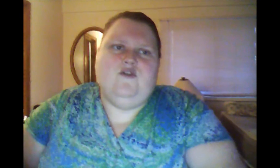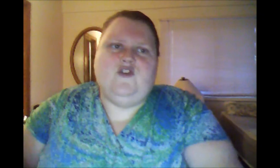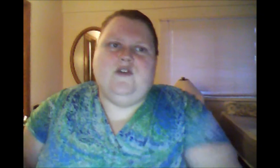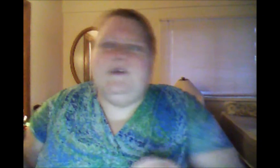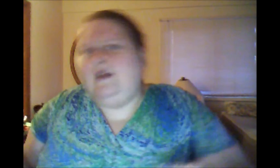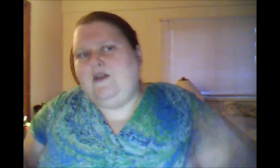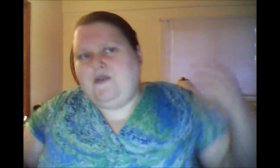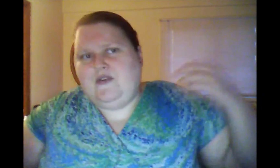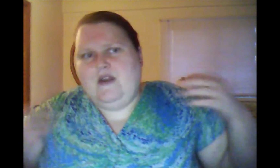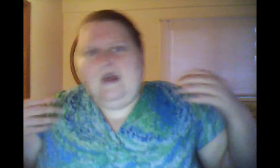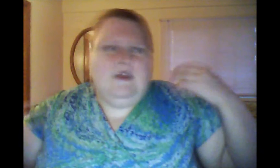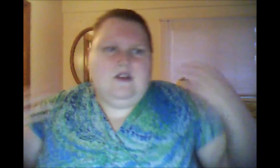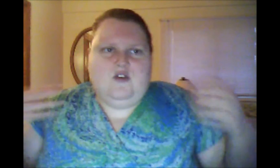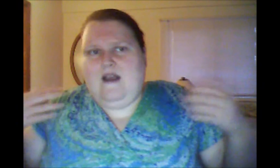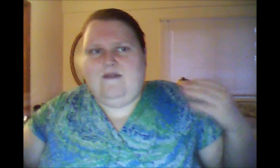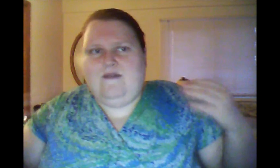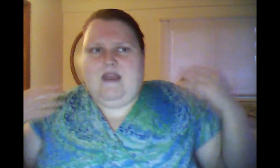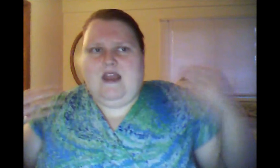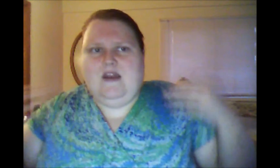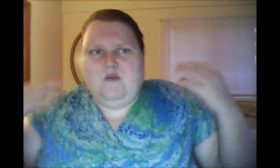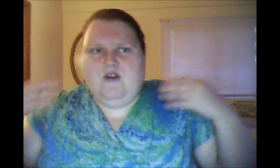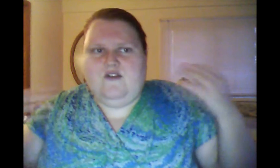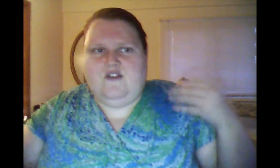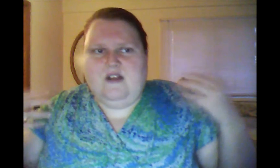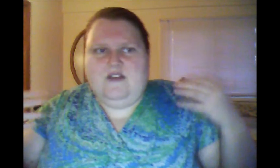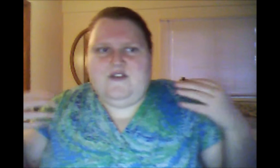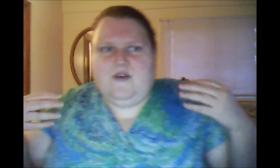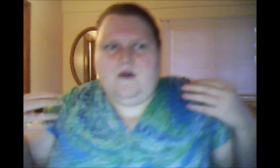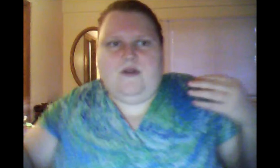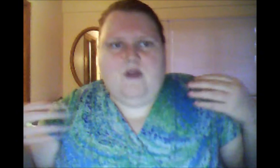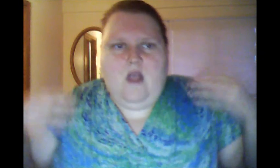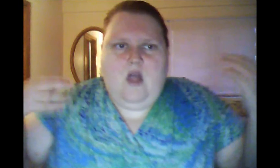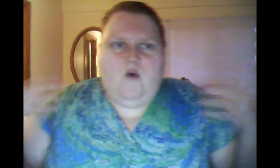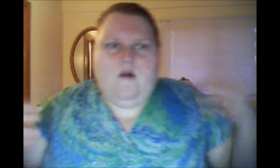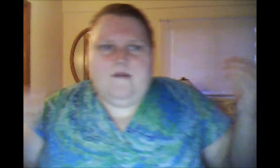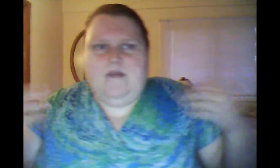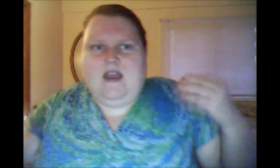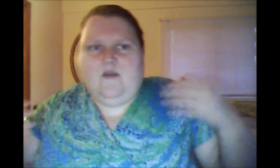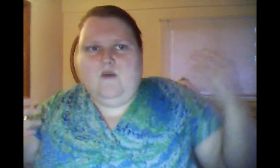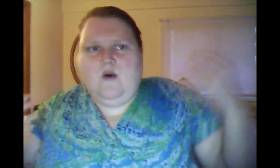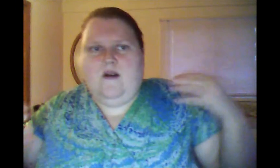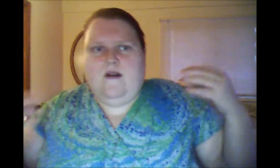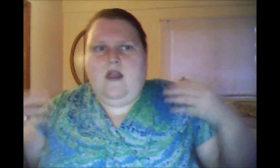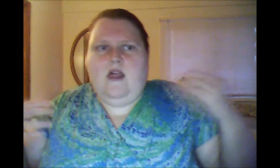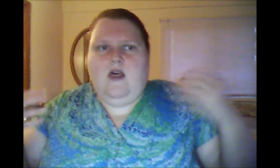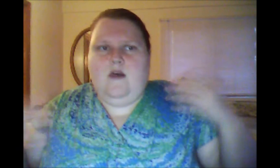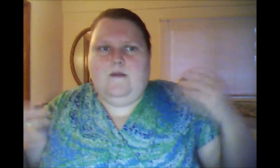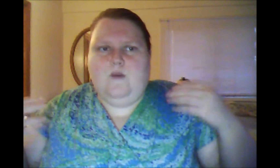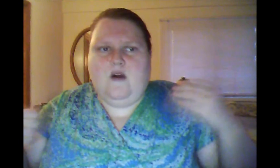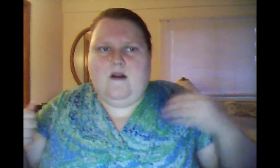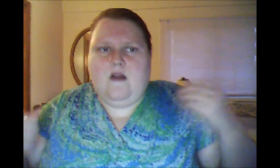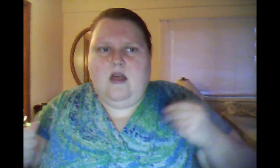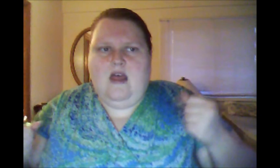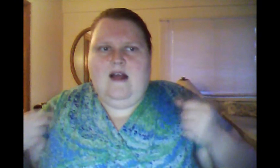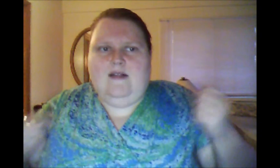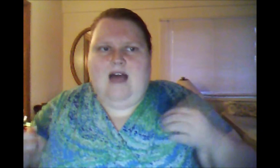journeys. You don't have to make any more journeys to Earth or make more lives